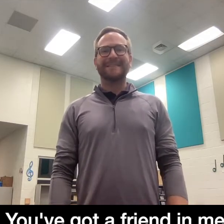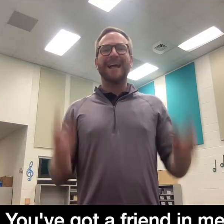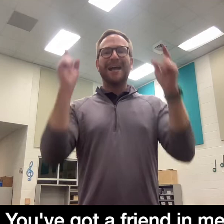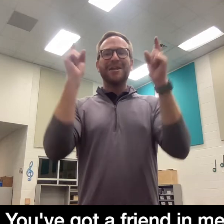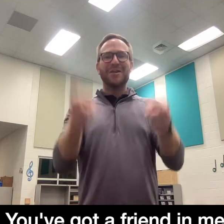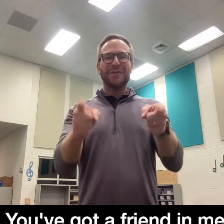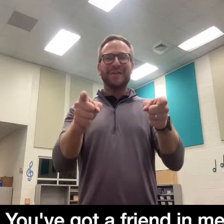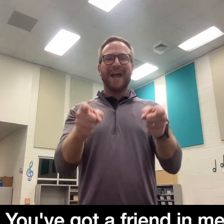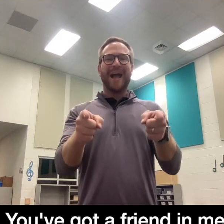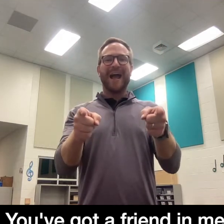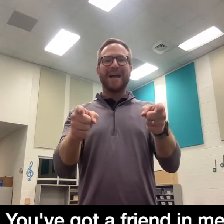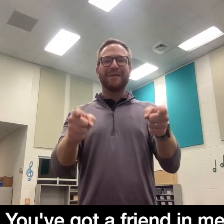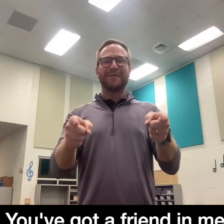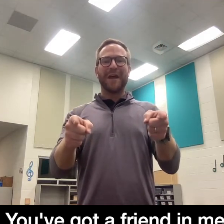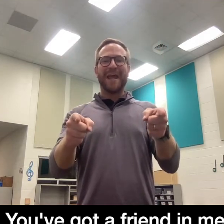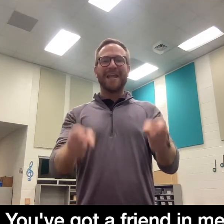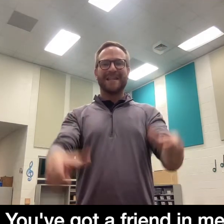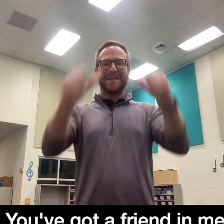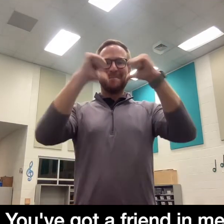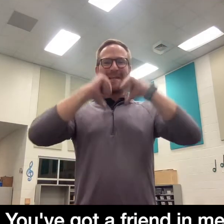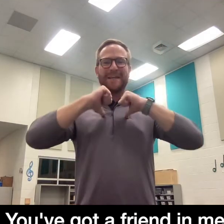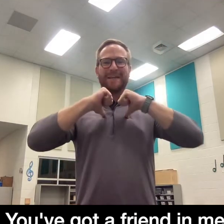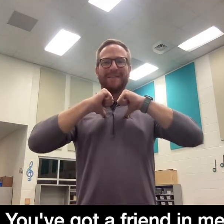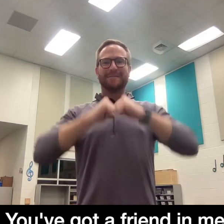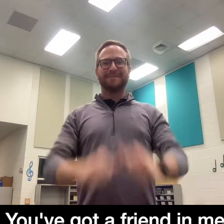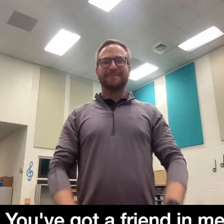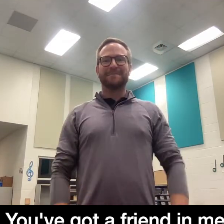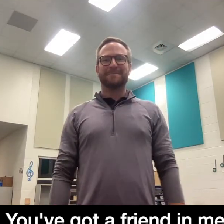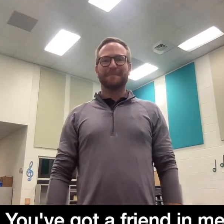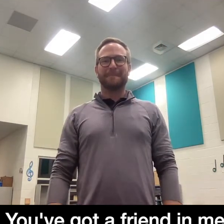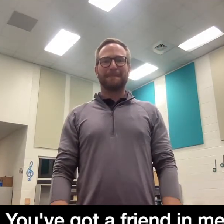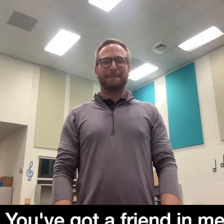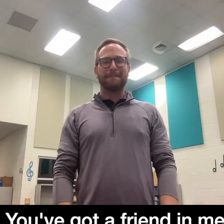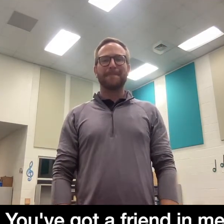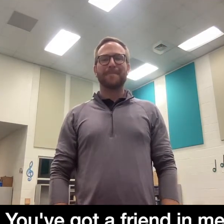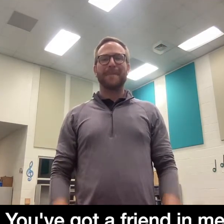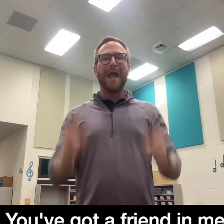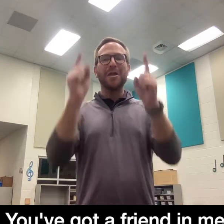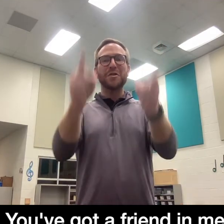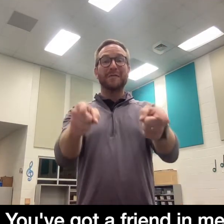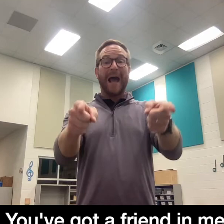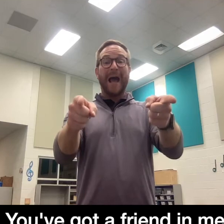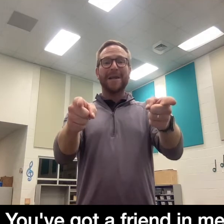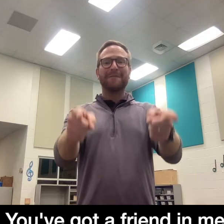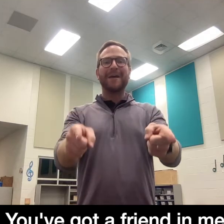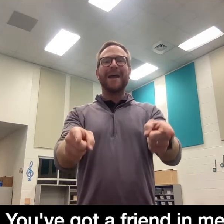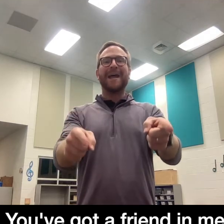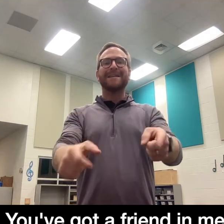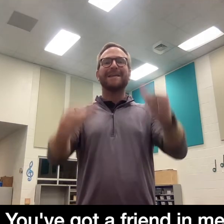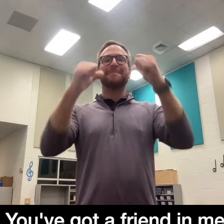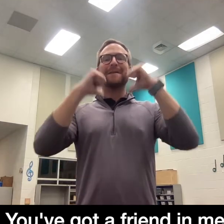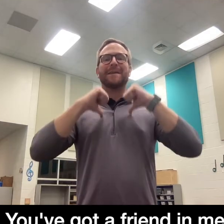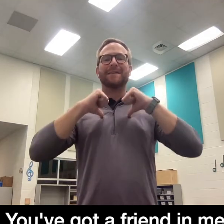you've got a friend in me you've got a friend in me